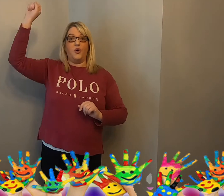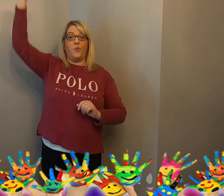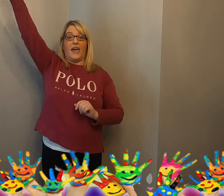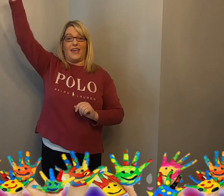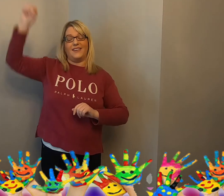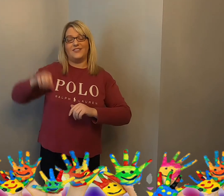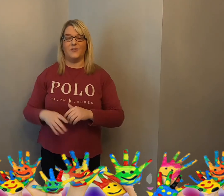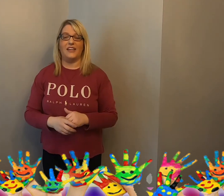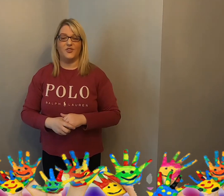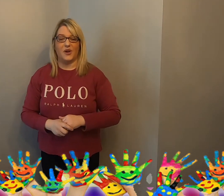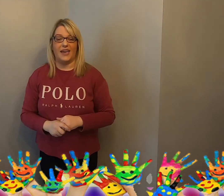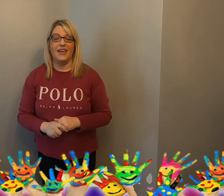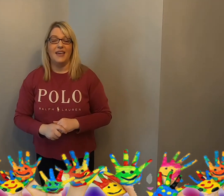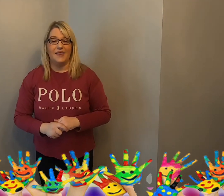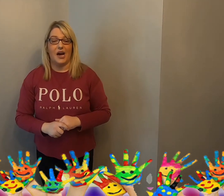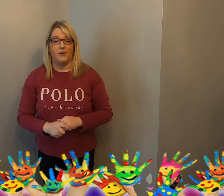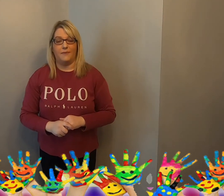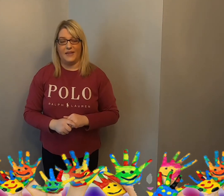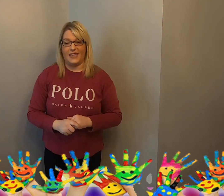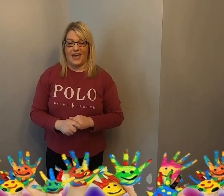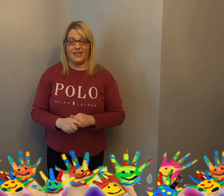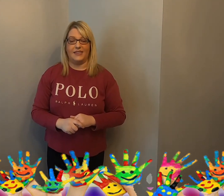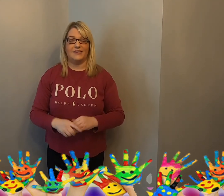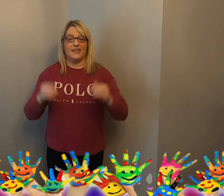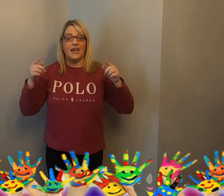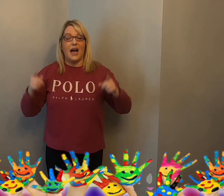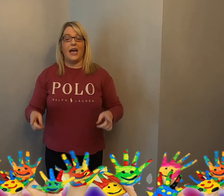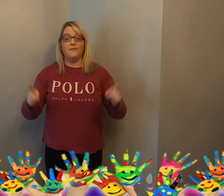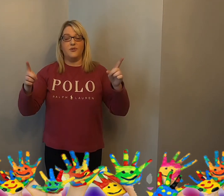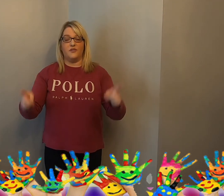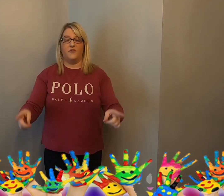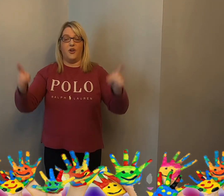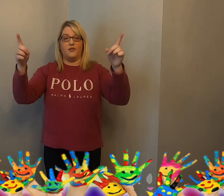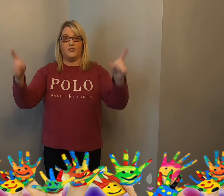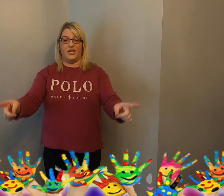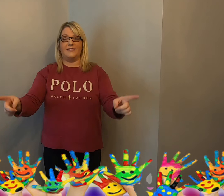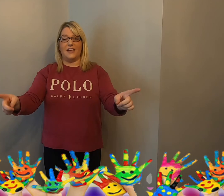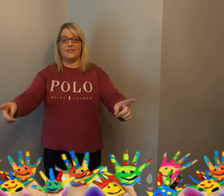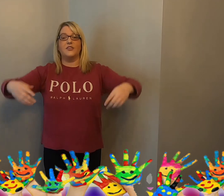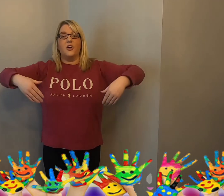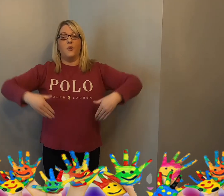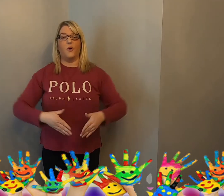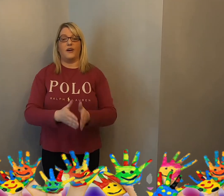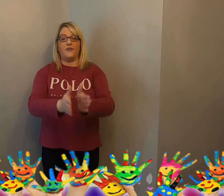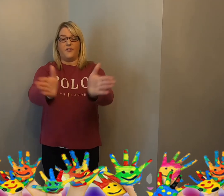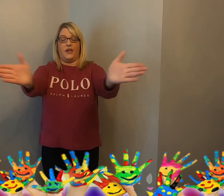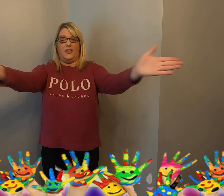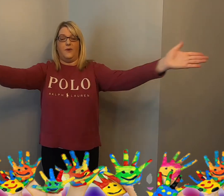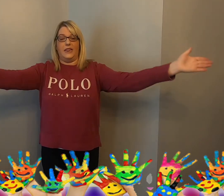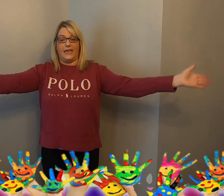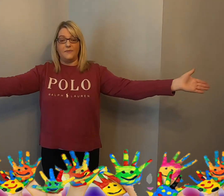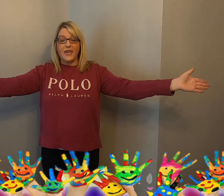way. So let's try that wee bit again. It says, I'm going to follow Jesus wherever he will lead me.